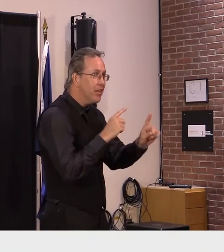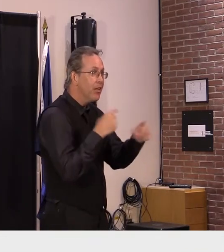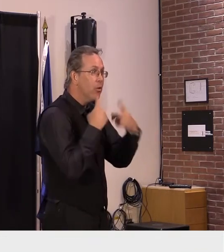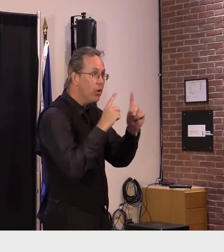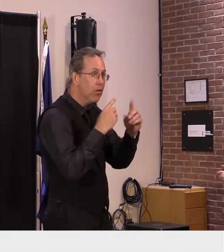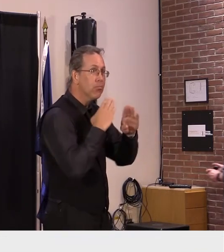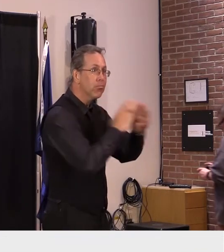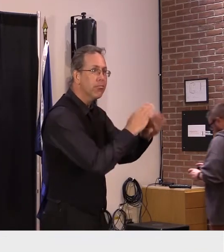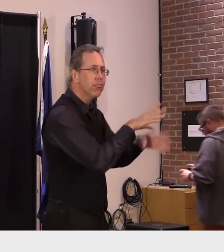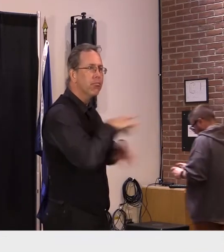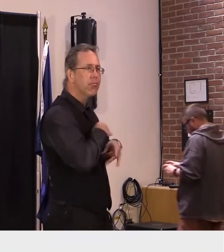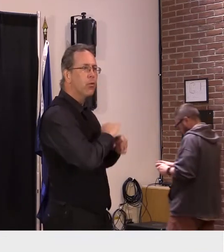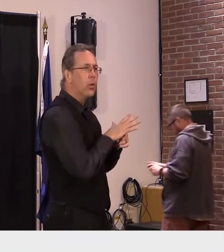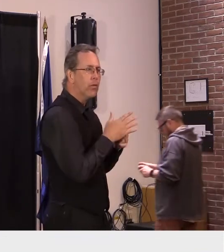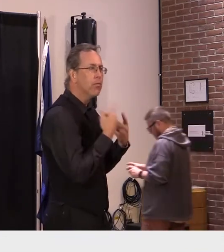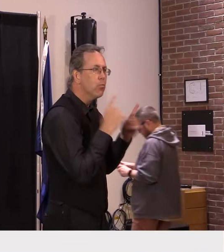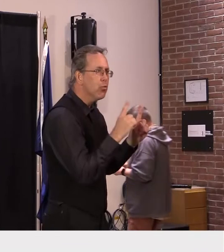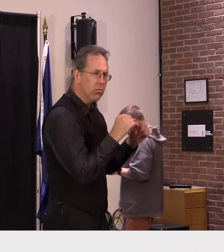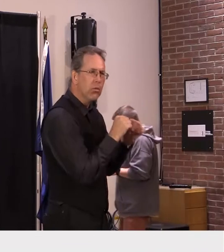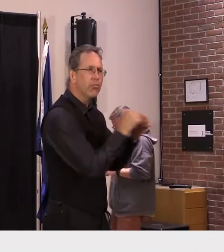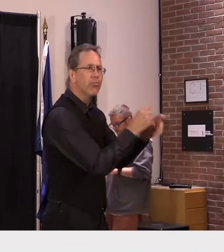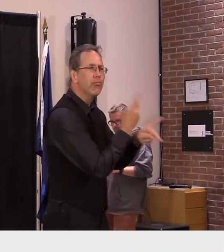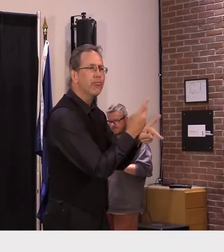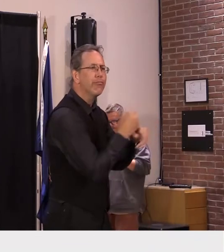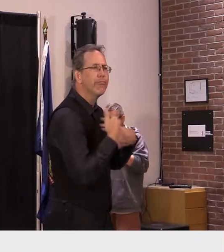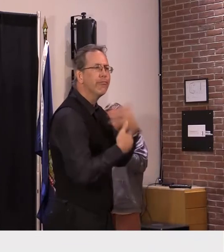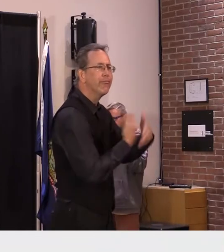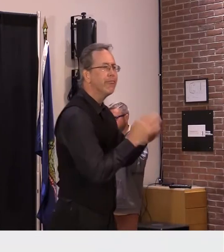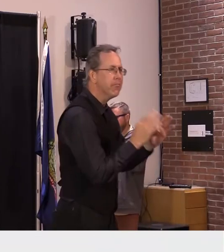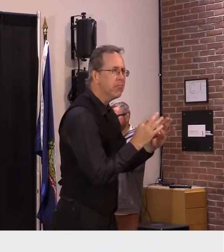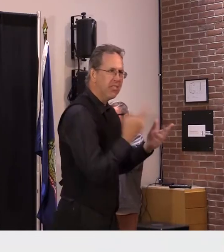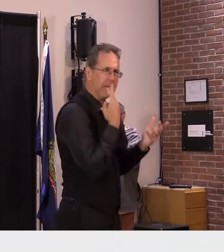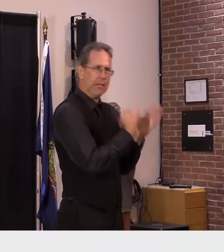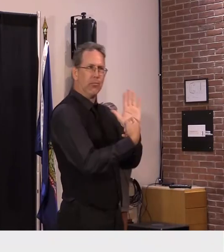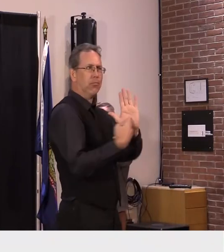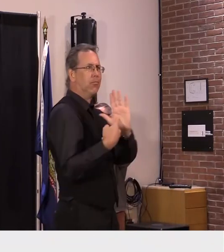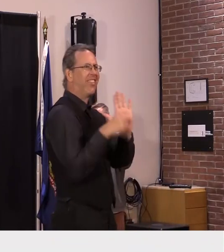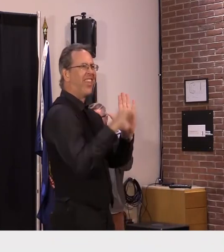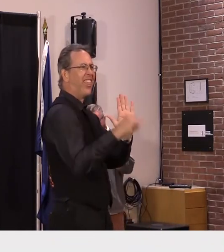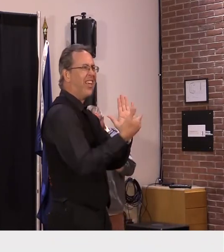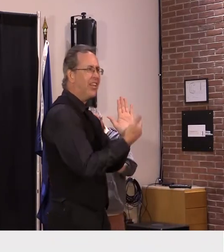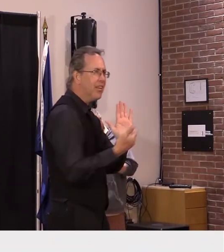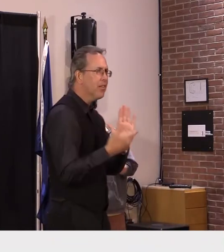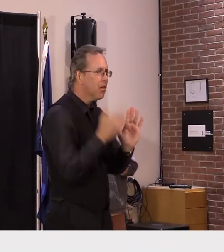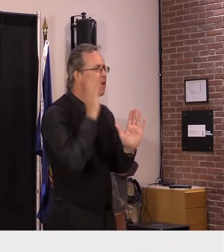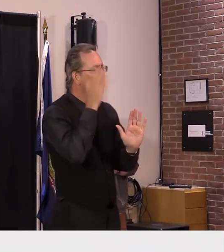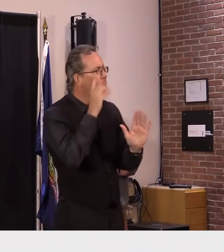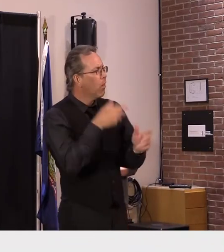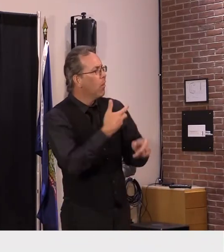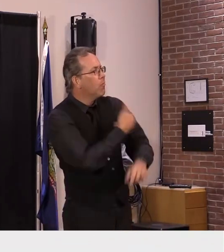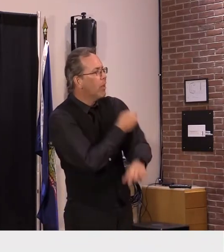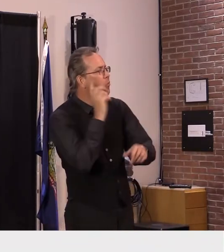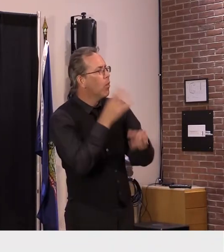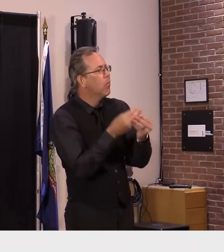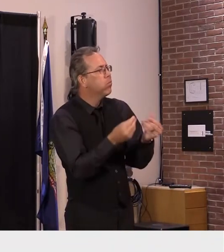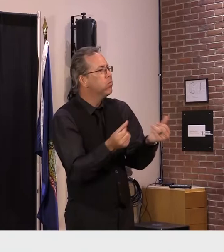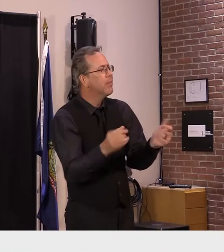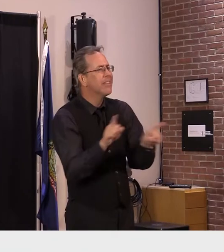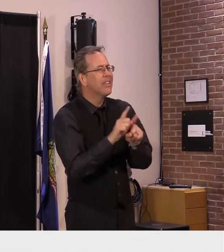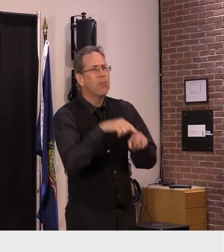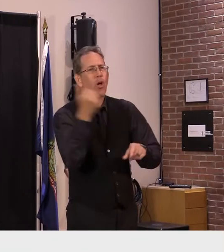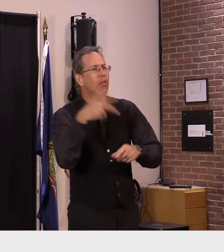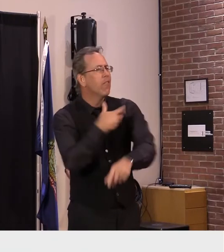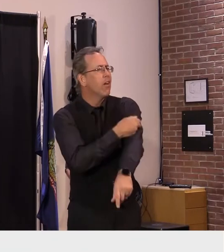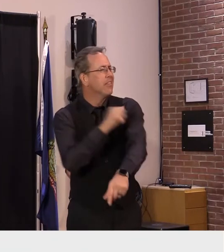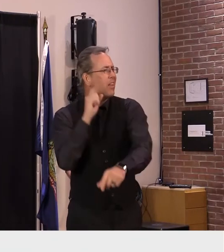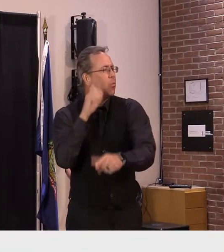illness is maintained for a duration of time it does wane like all types of immunity but again the